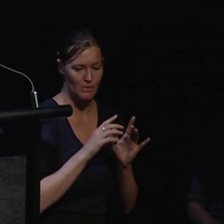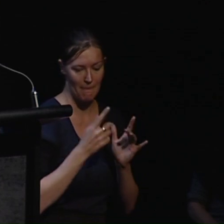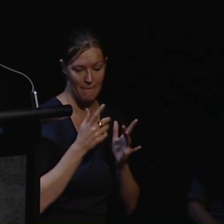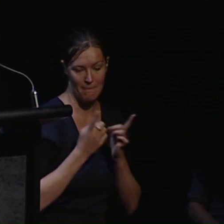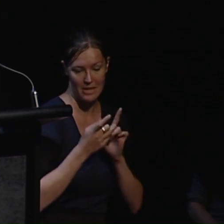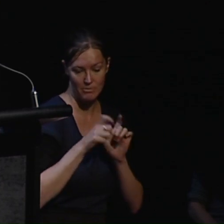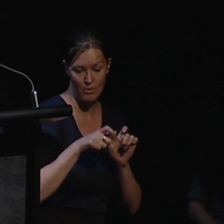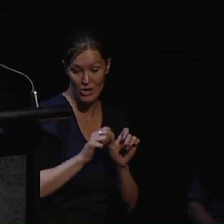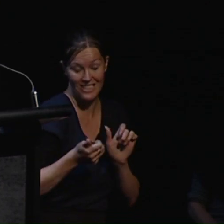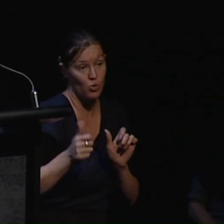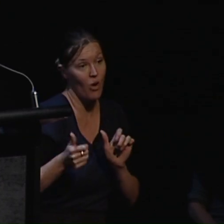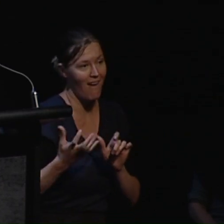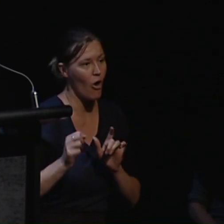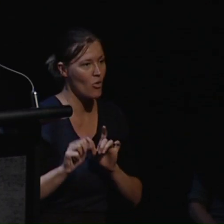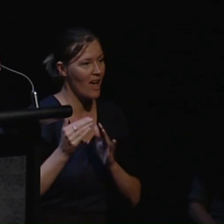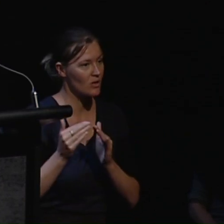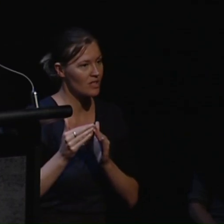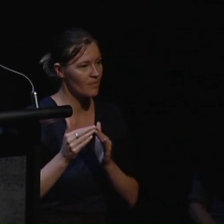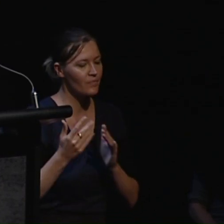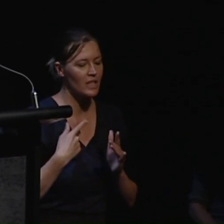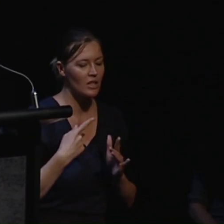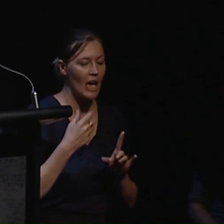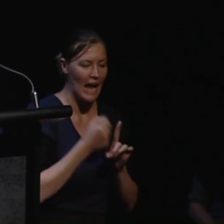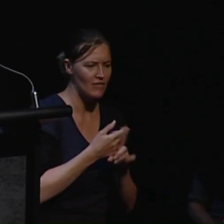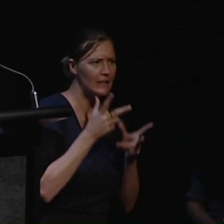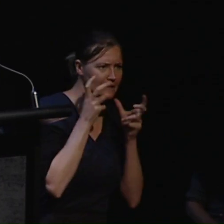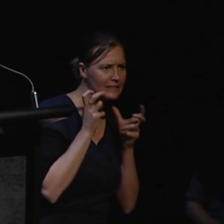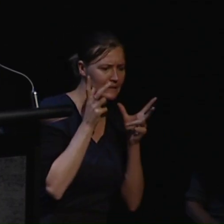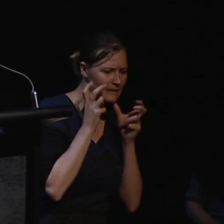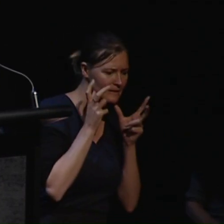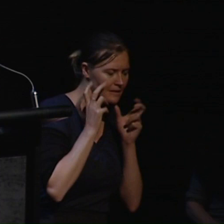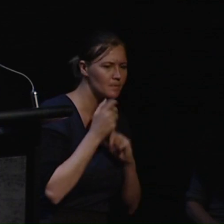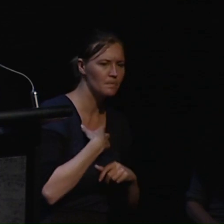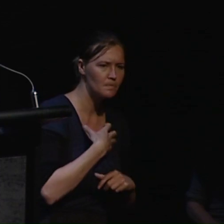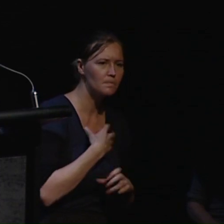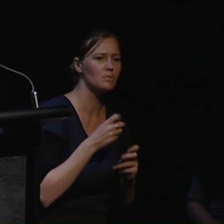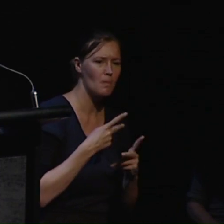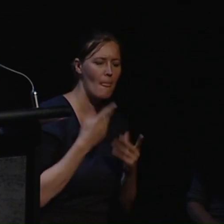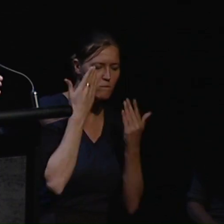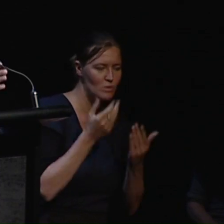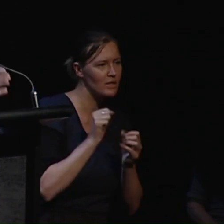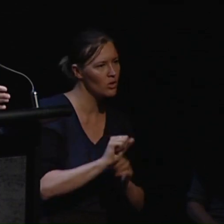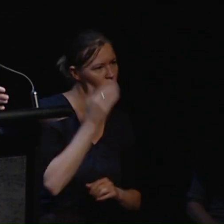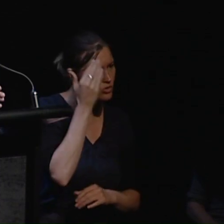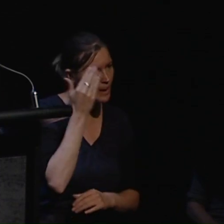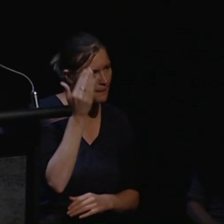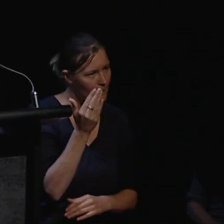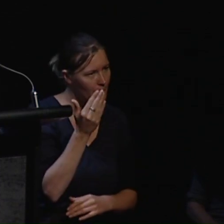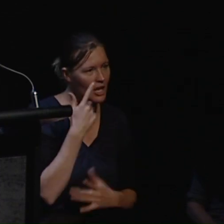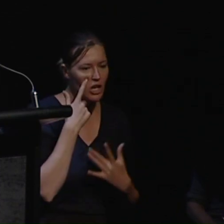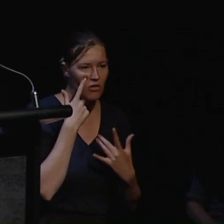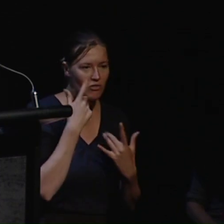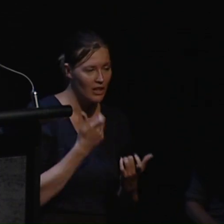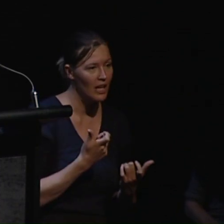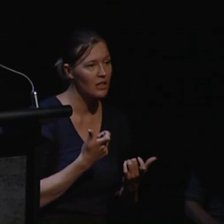of flats that she was in. Her advocate had listened deeply. Her advocate respected her dream. Her advocate checked out that the